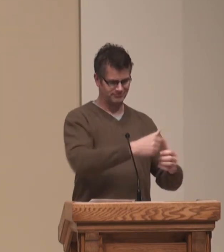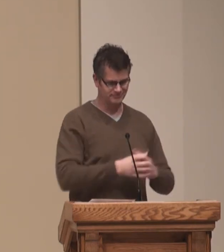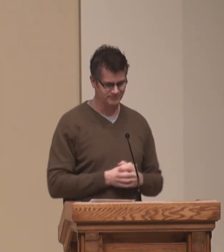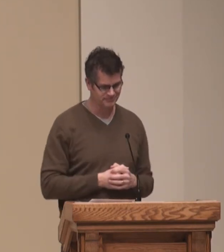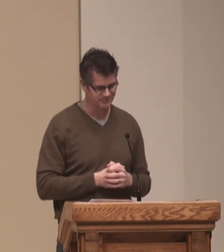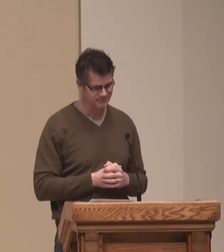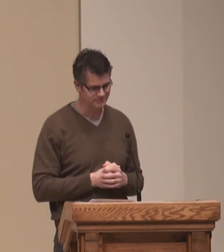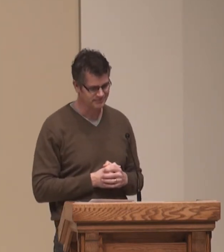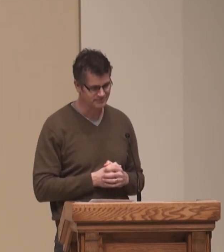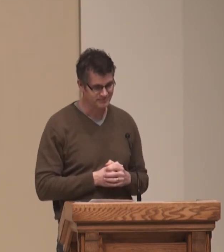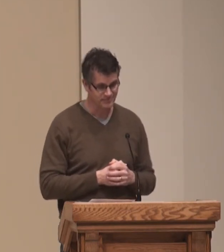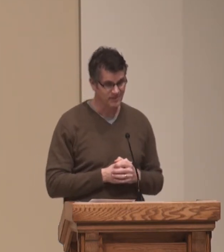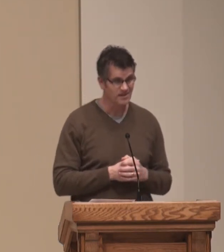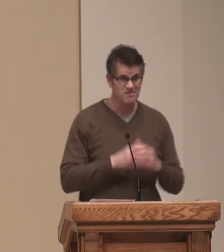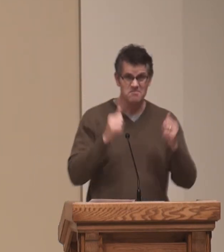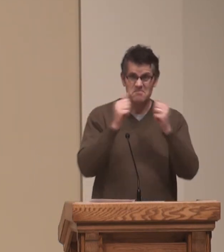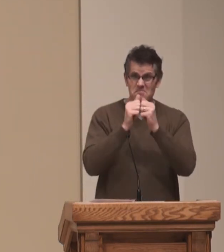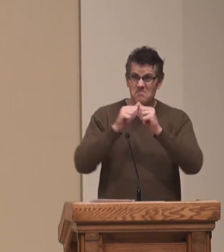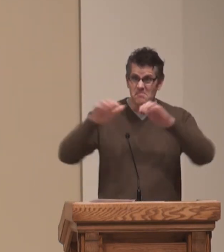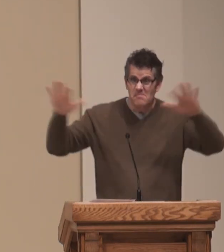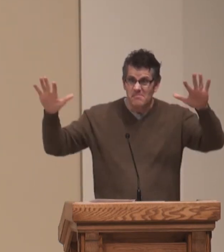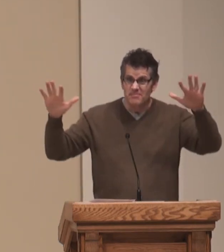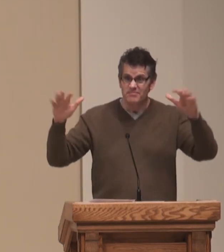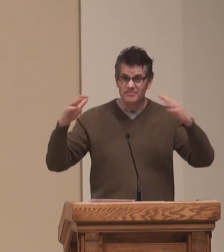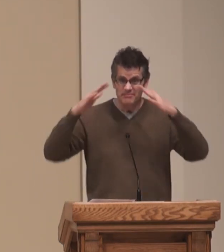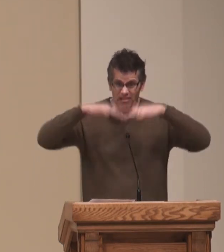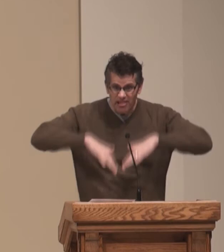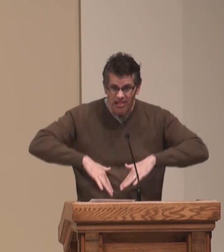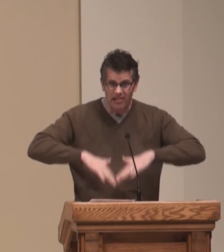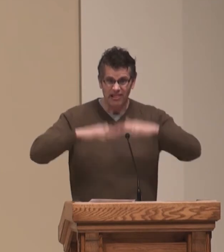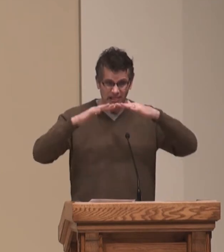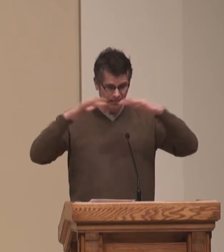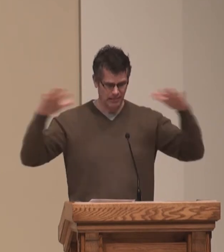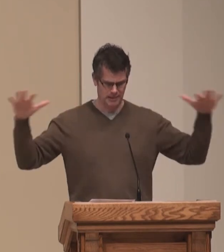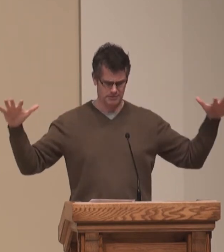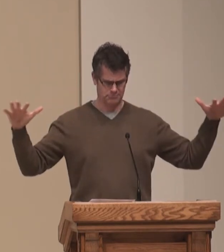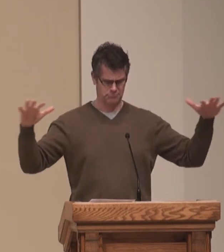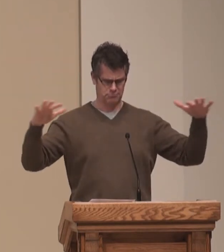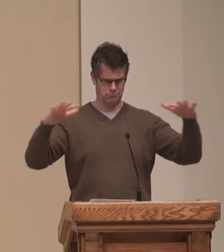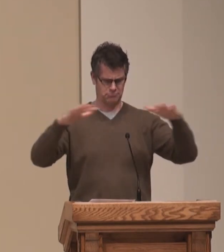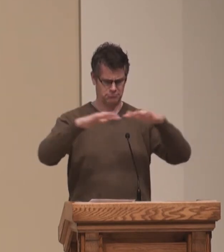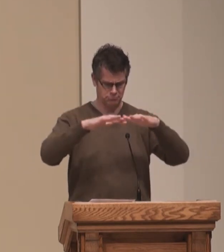Led away on foot by their enemies, they left you.